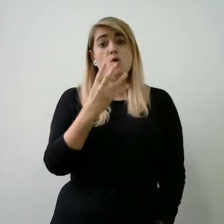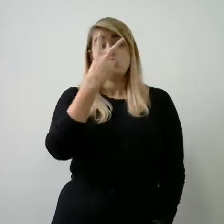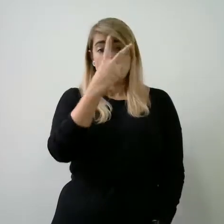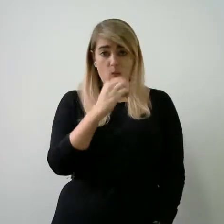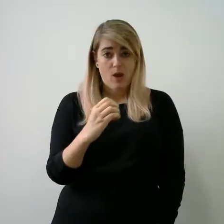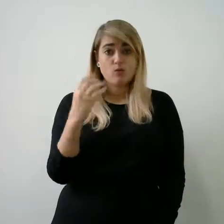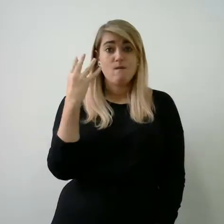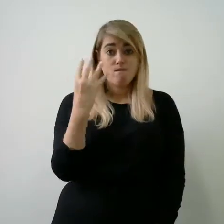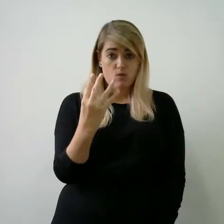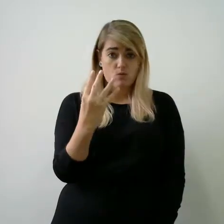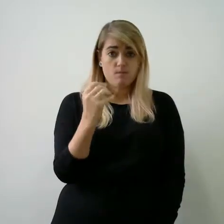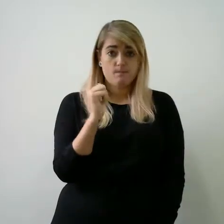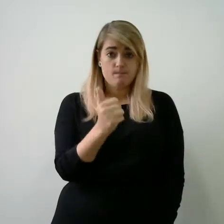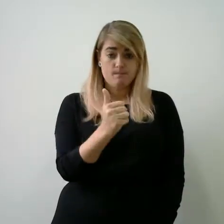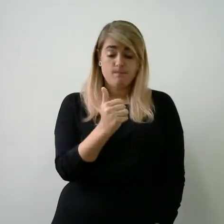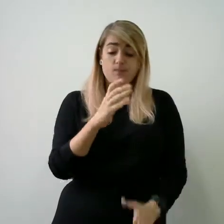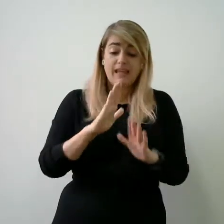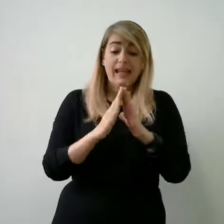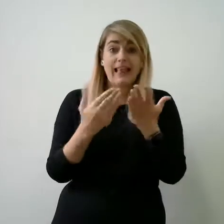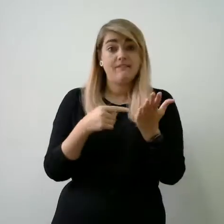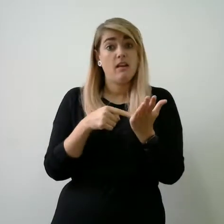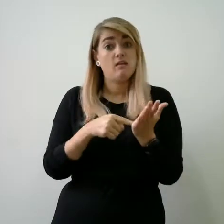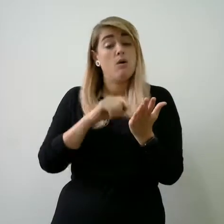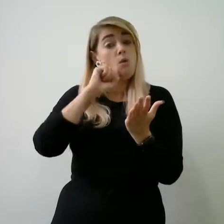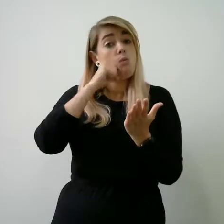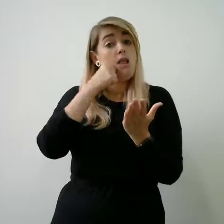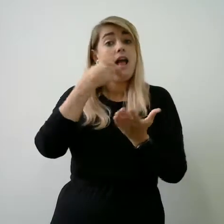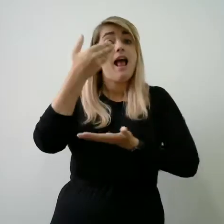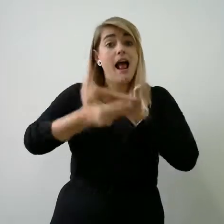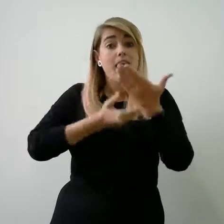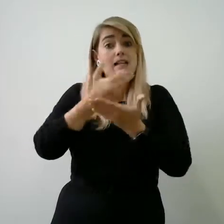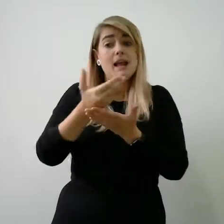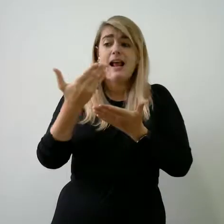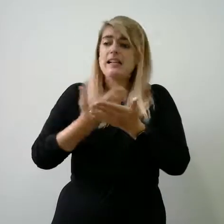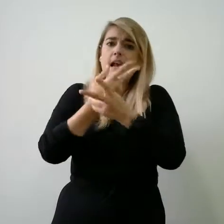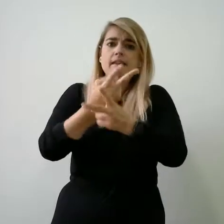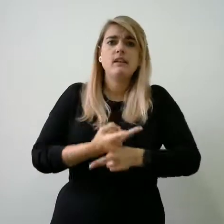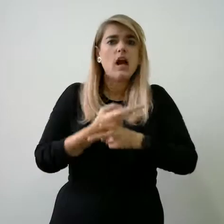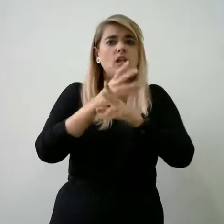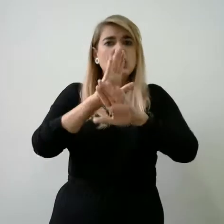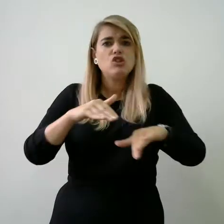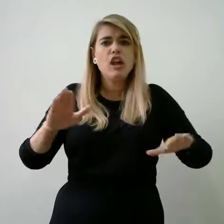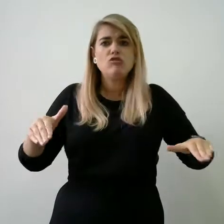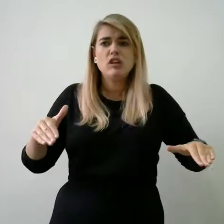The following leaflet will explain what safeguarding children and young people involves.